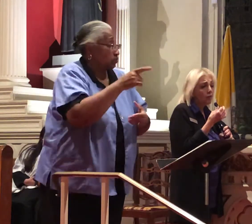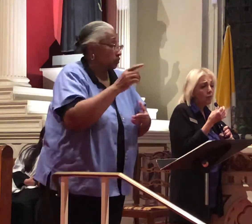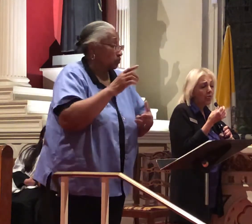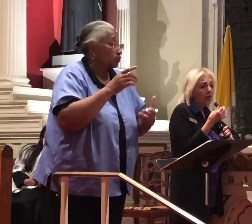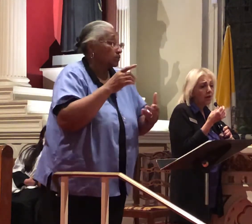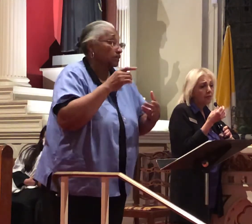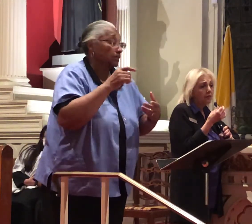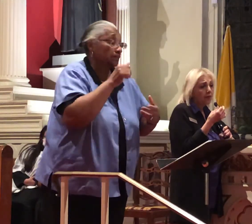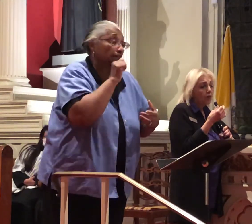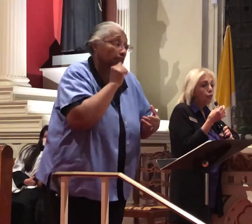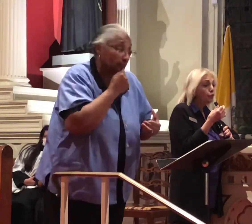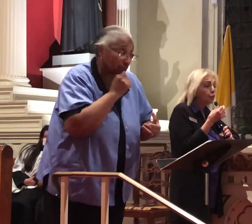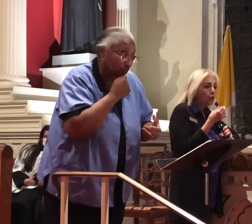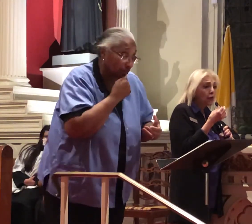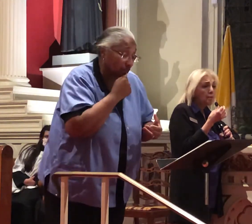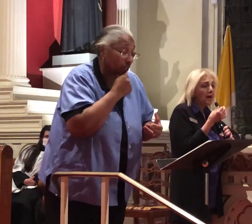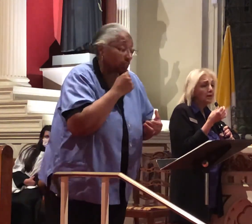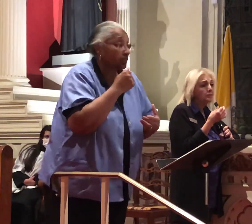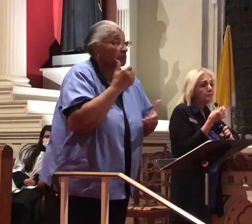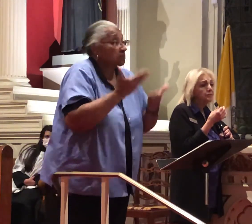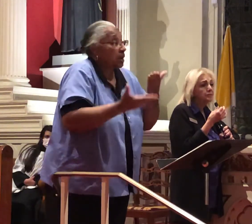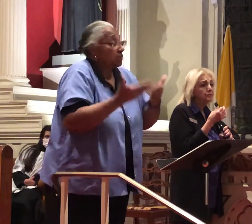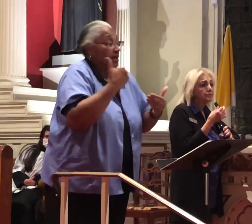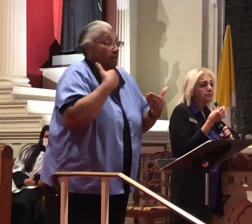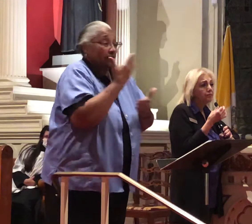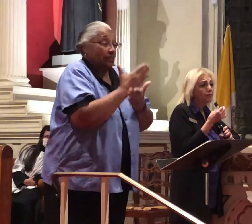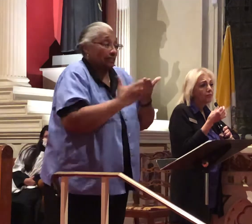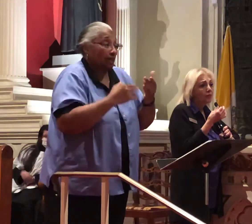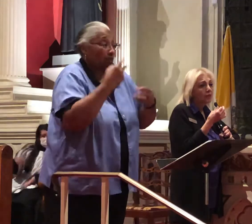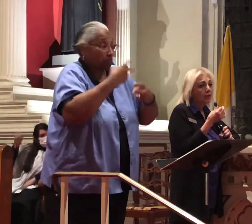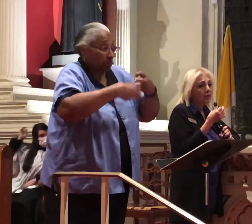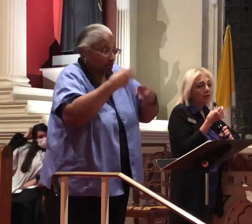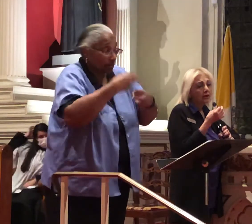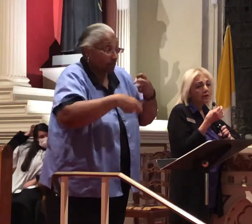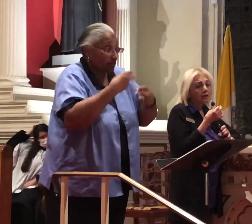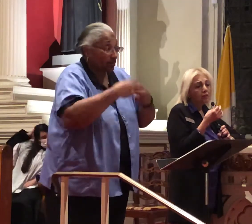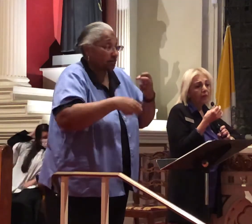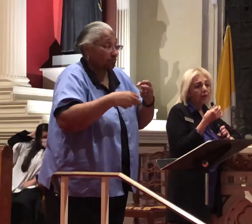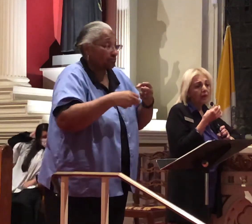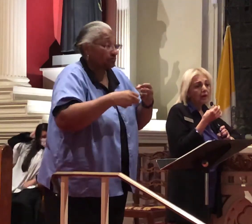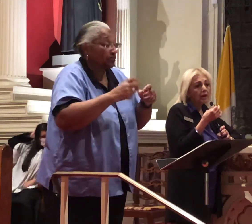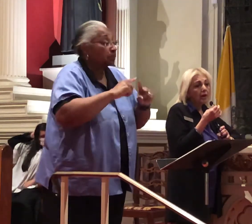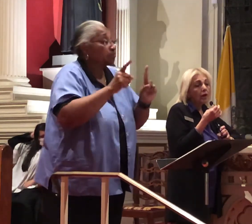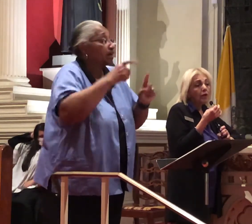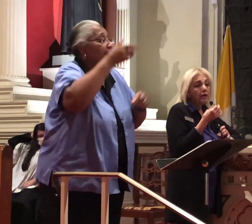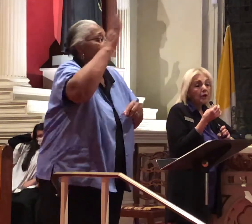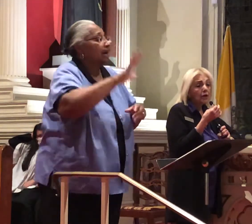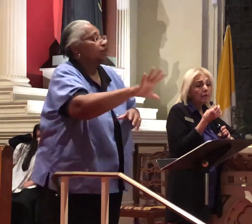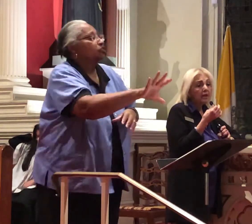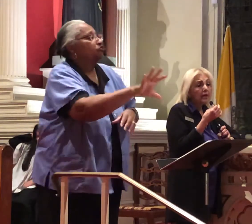some problem and in a way God has chosen Lent for you